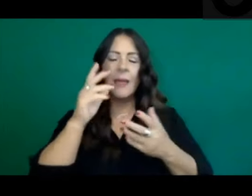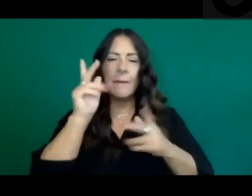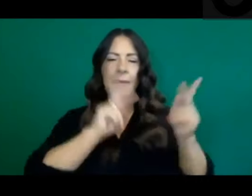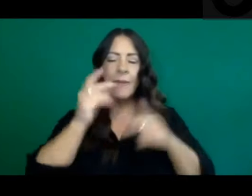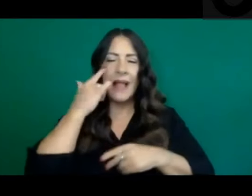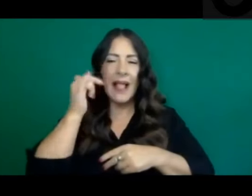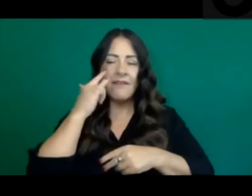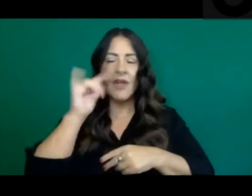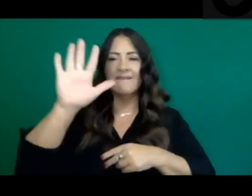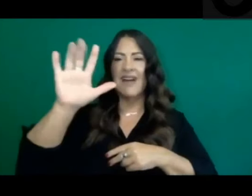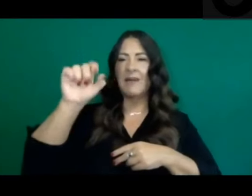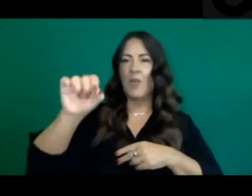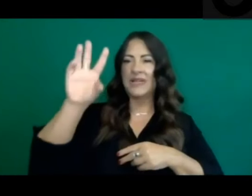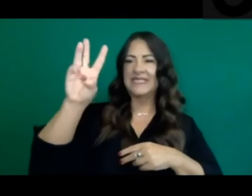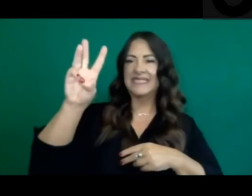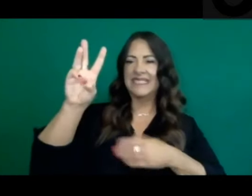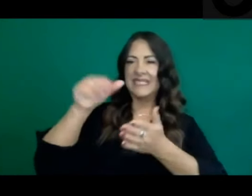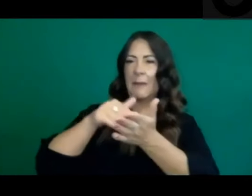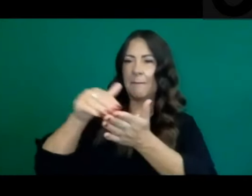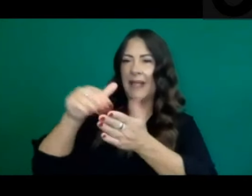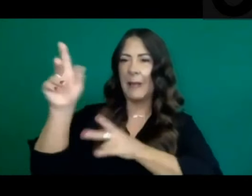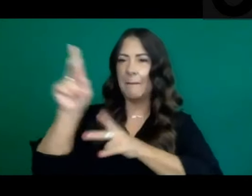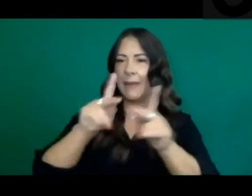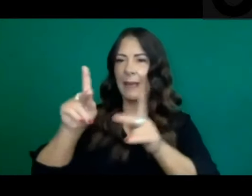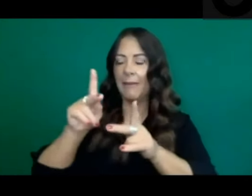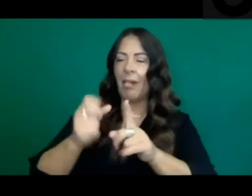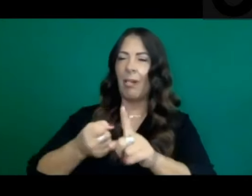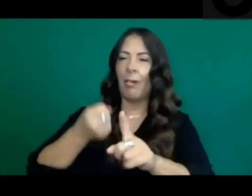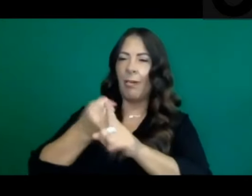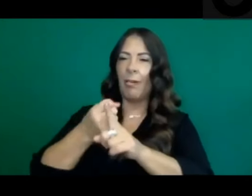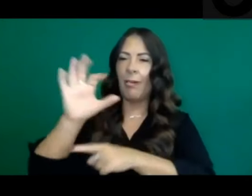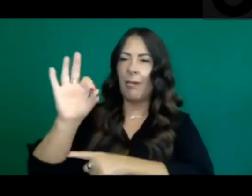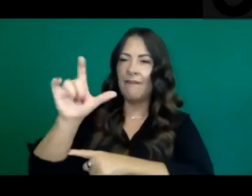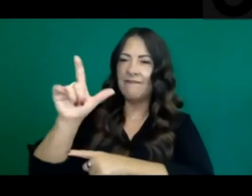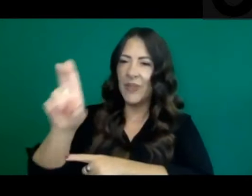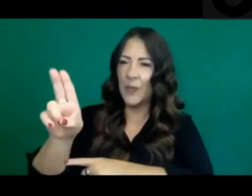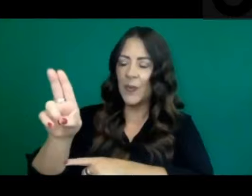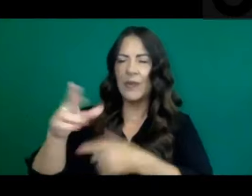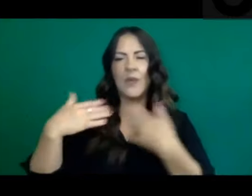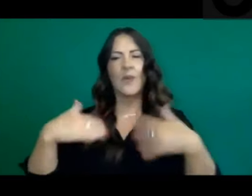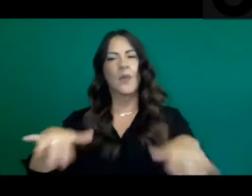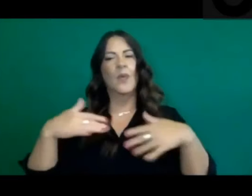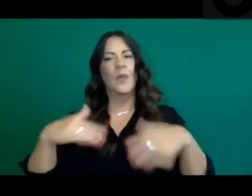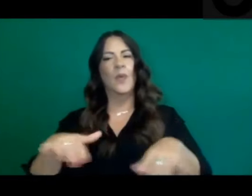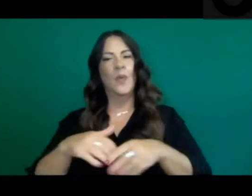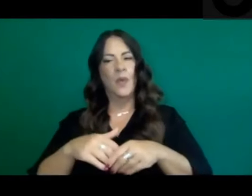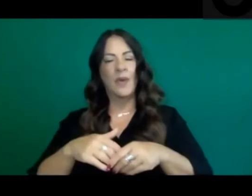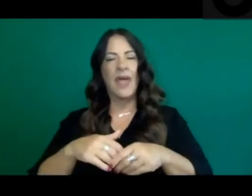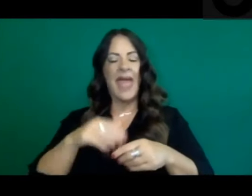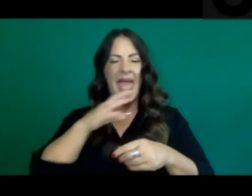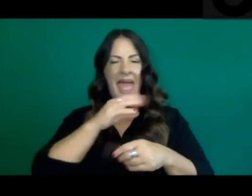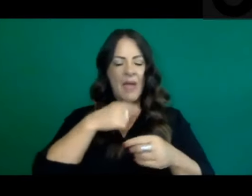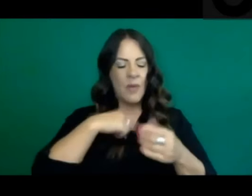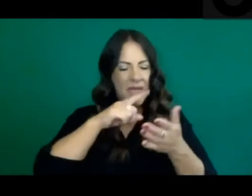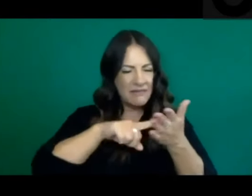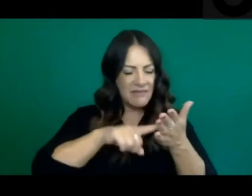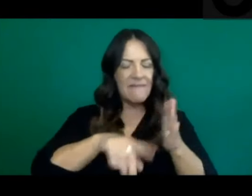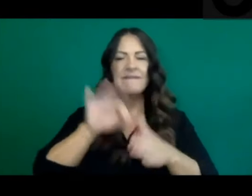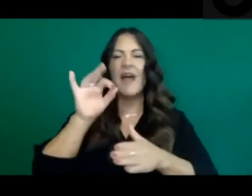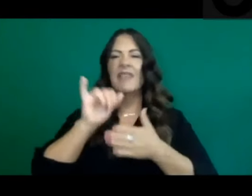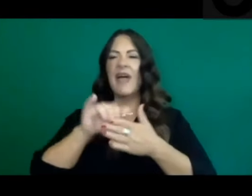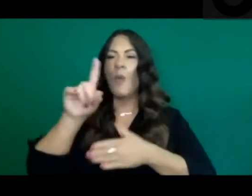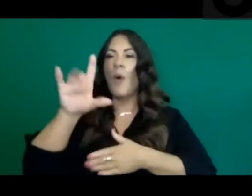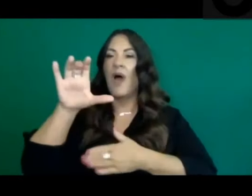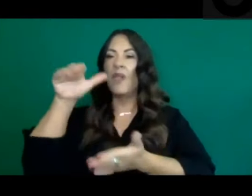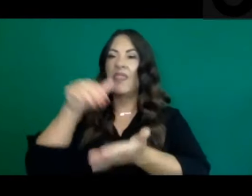may have been infected by flu that this led to over 100,000 hospitalizations and nearly or